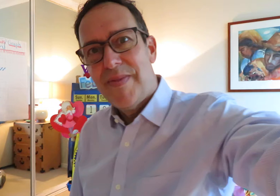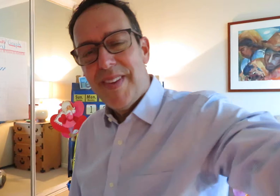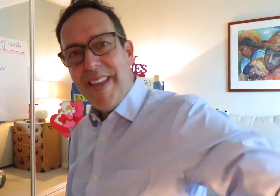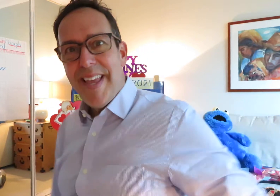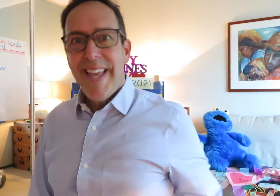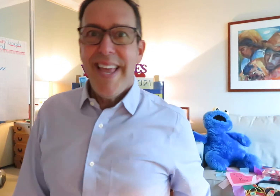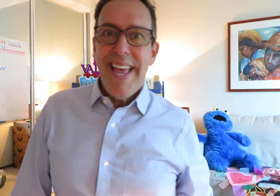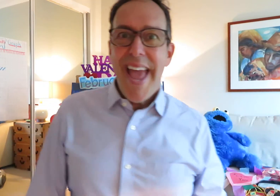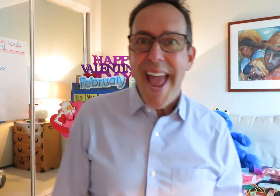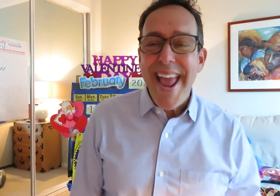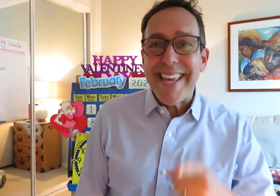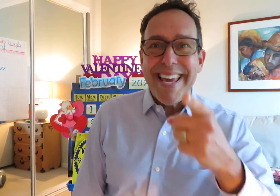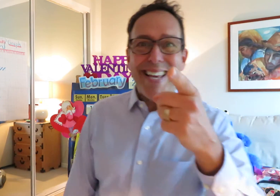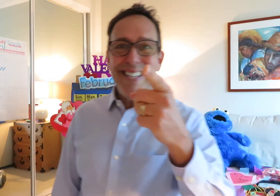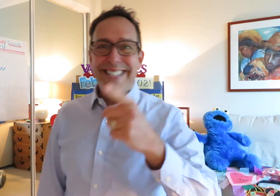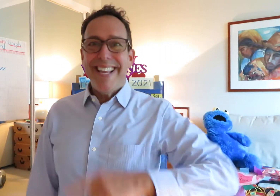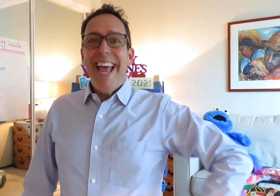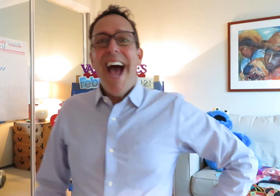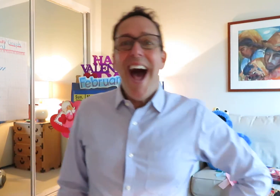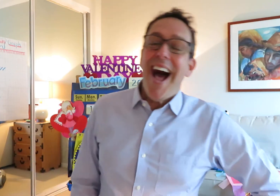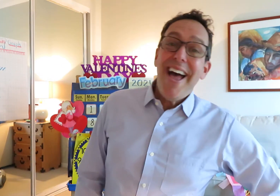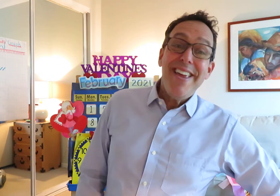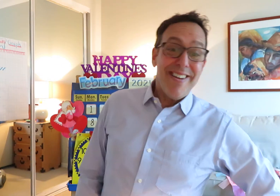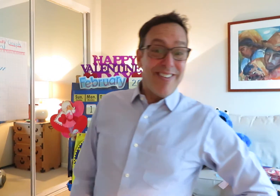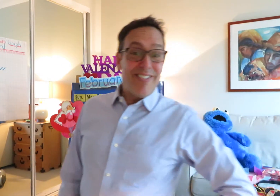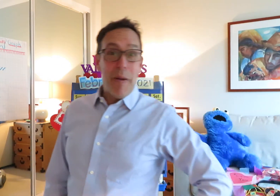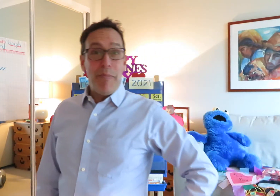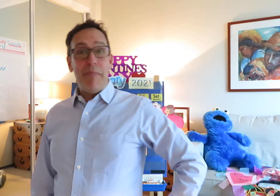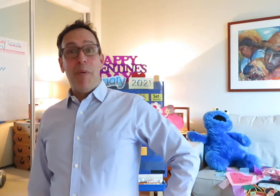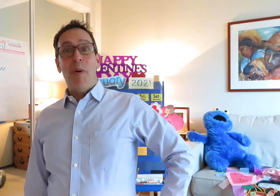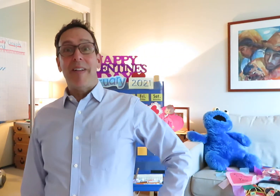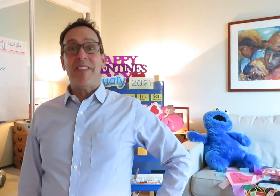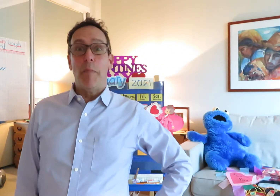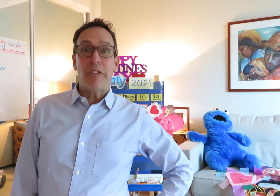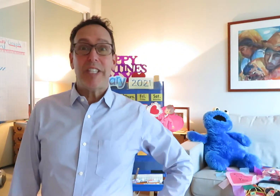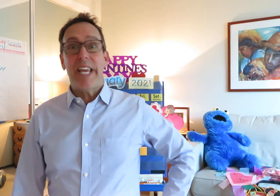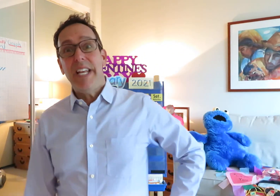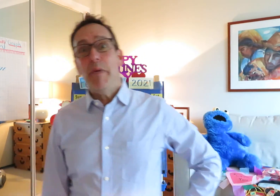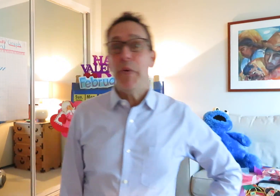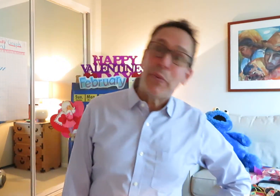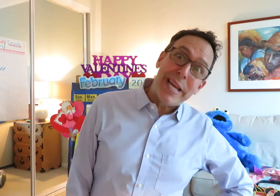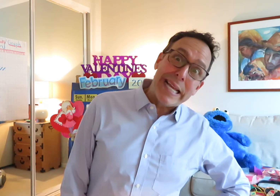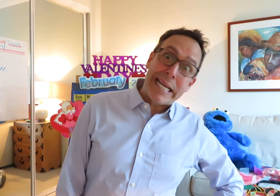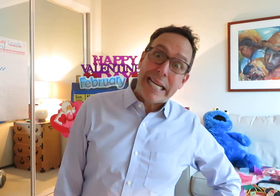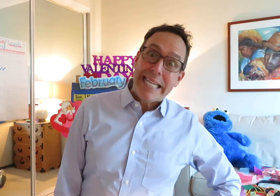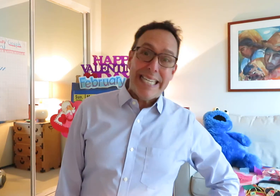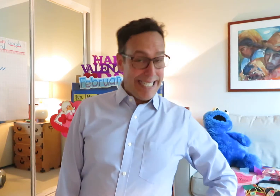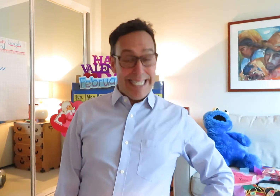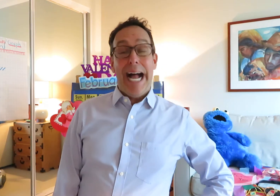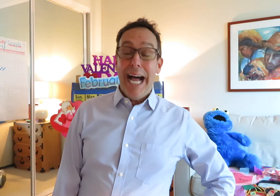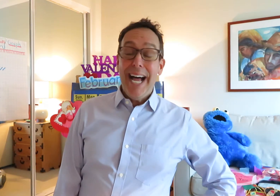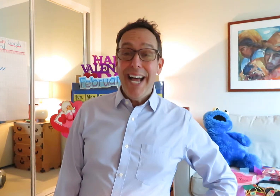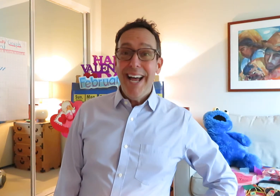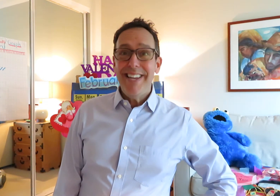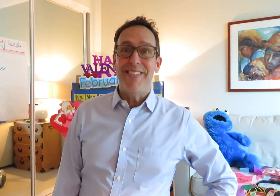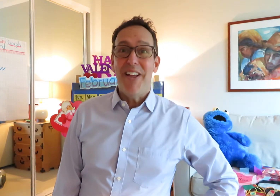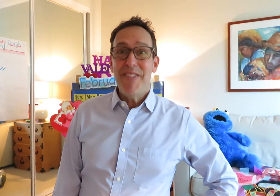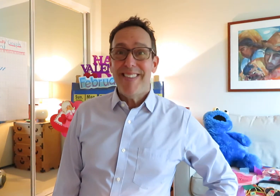Hey kids, I hear some people want some Skinnamarink. Yeah, you love that